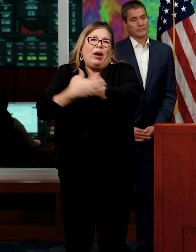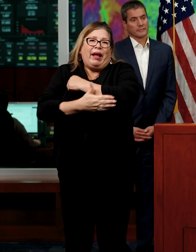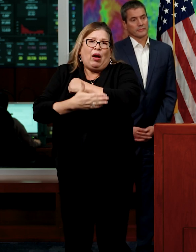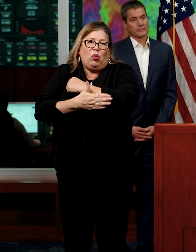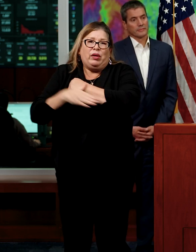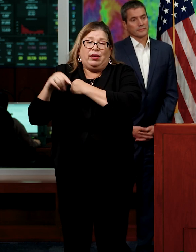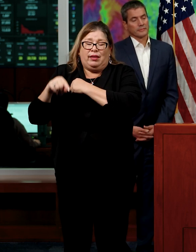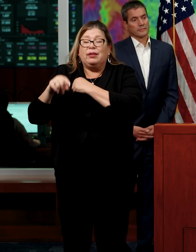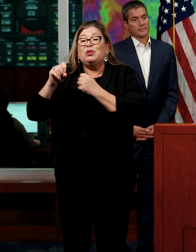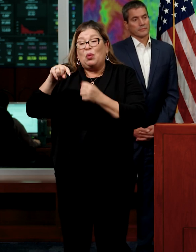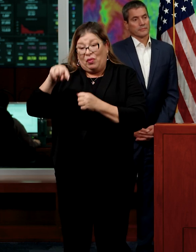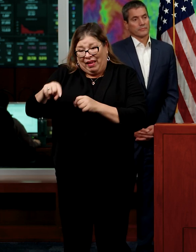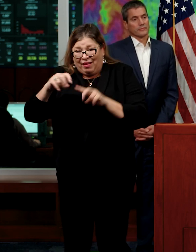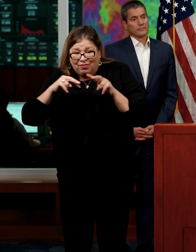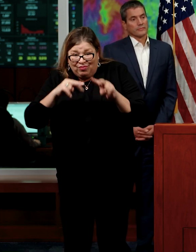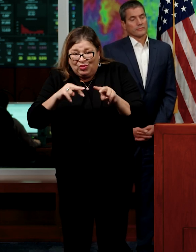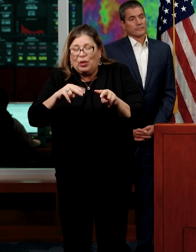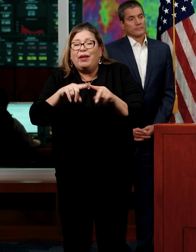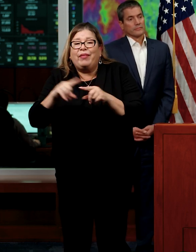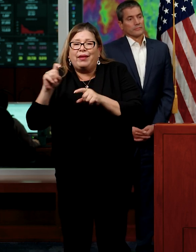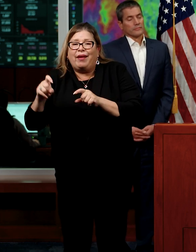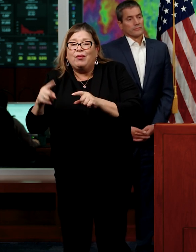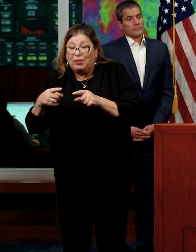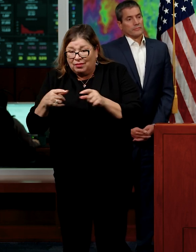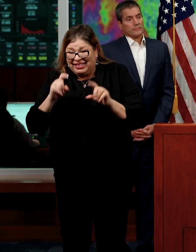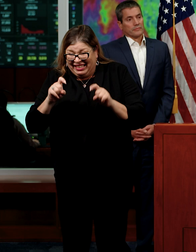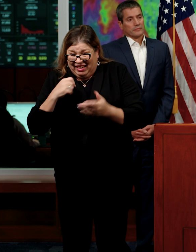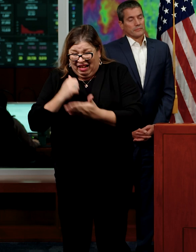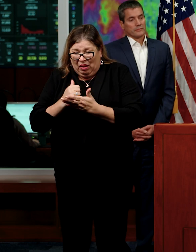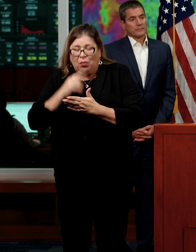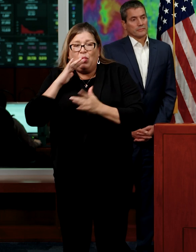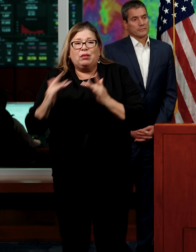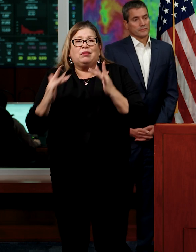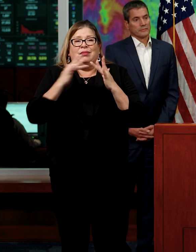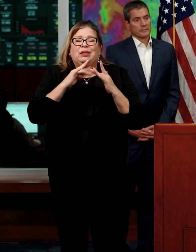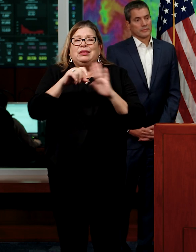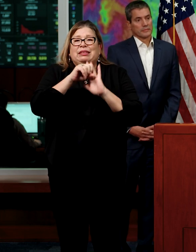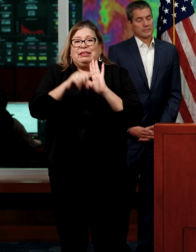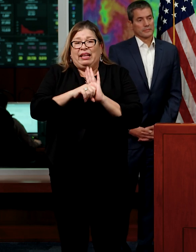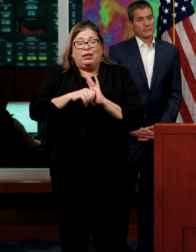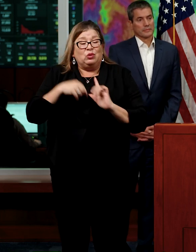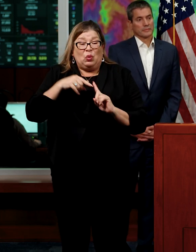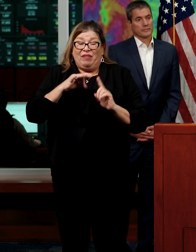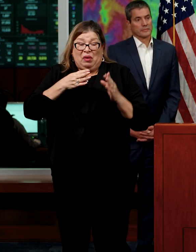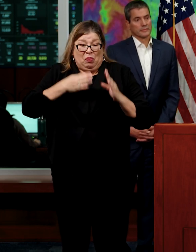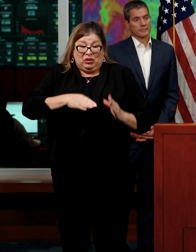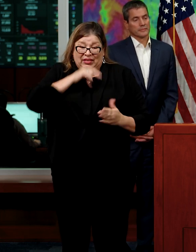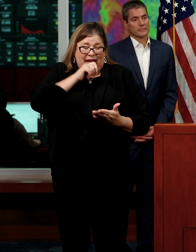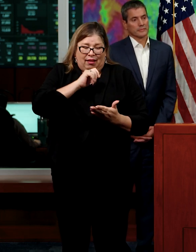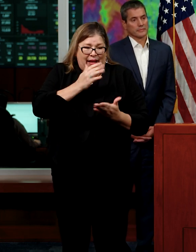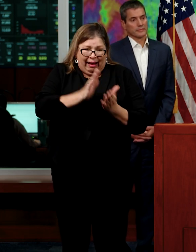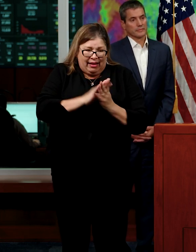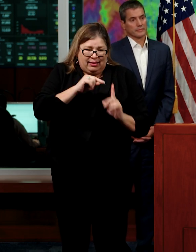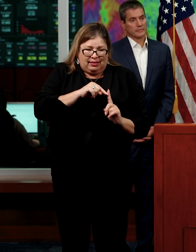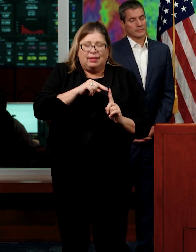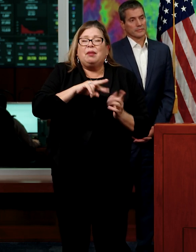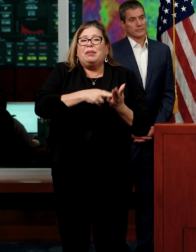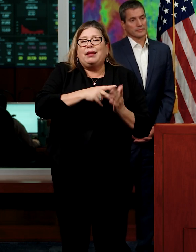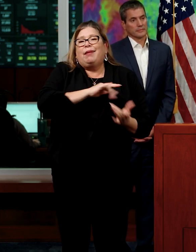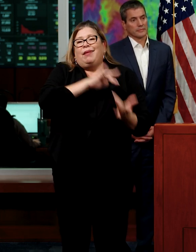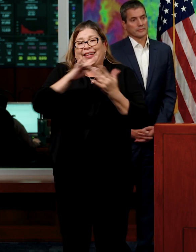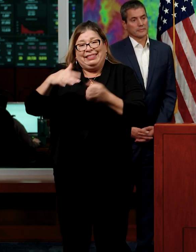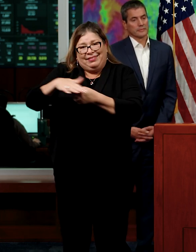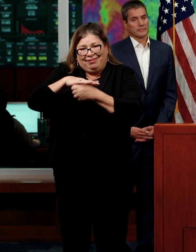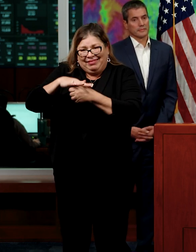they have to request that from you still, the chain of command still. So that would just be the only superseding where if the person doesn't ask, the county would have to step in to bring you in.